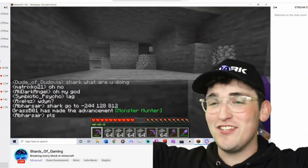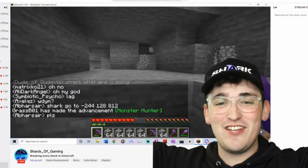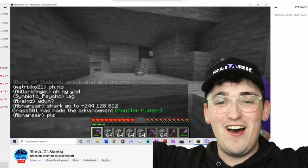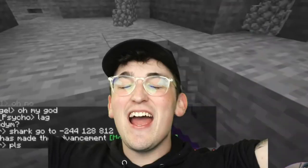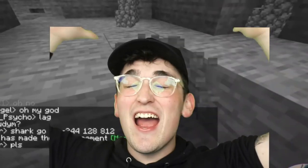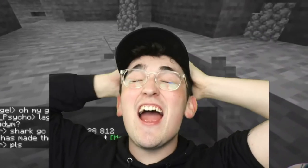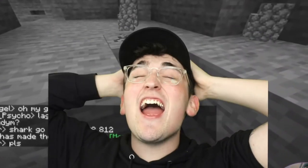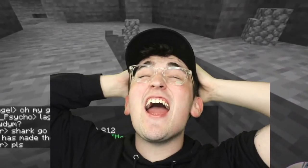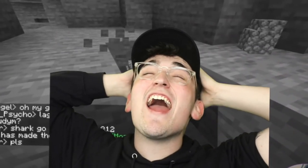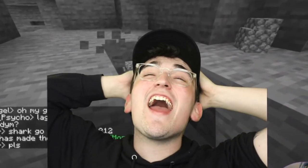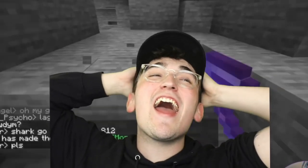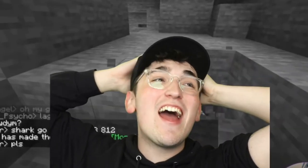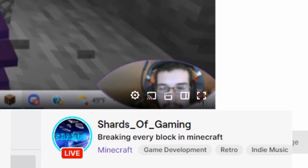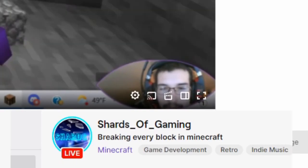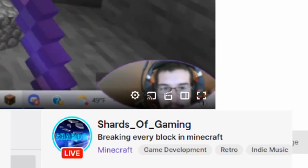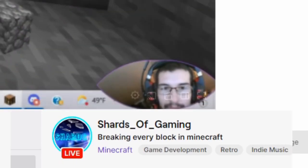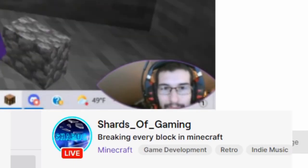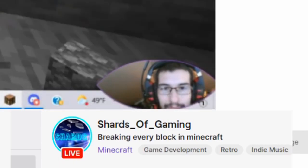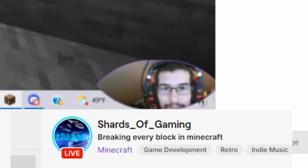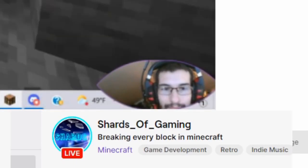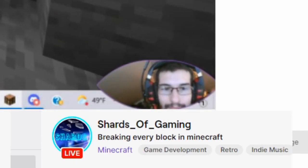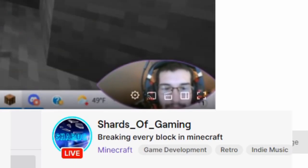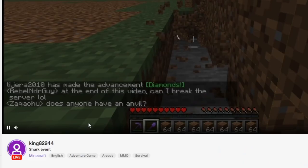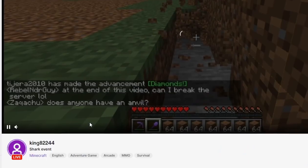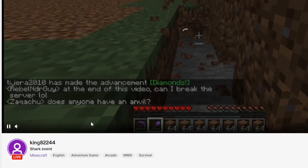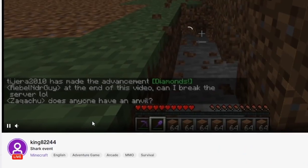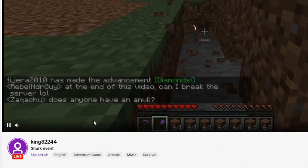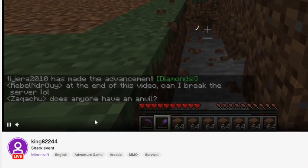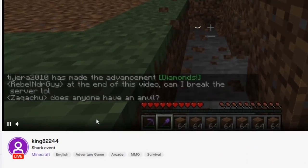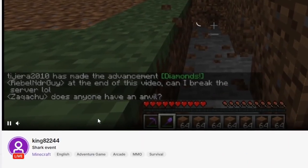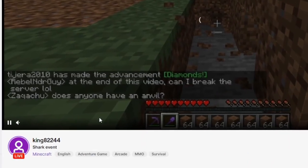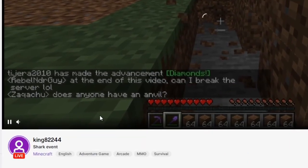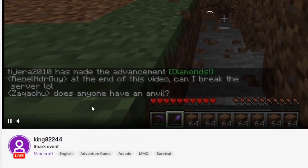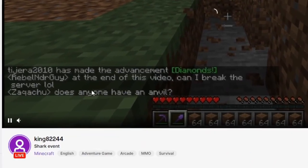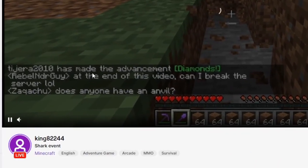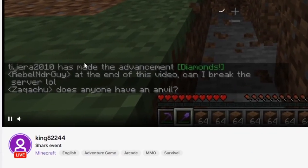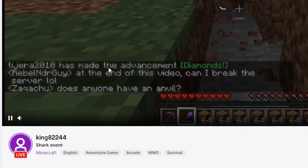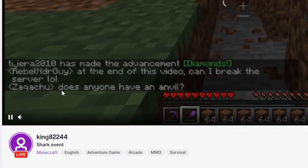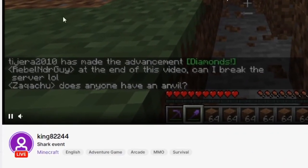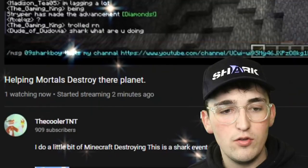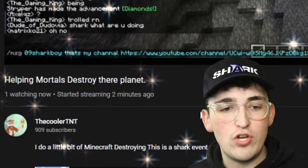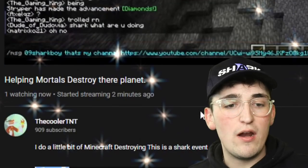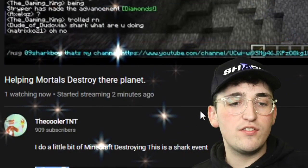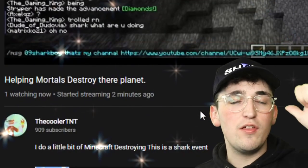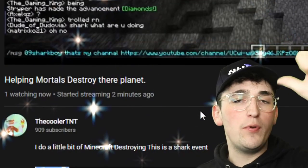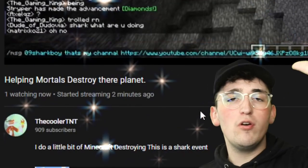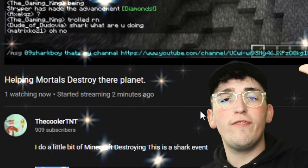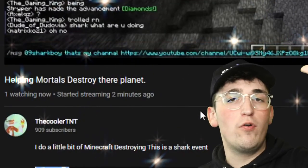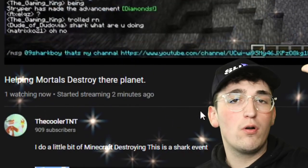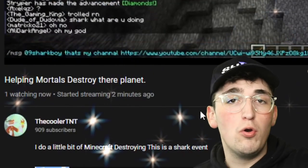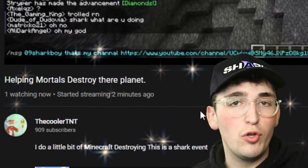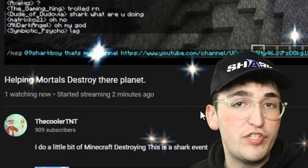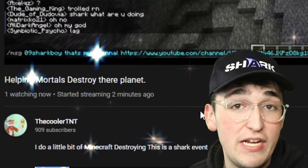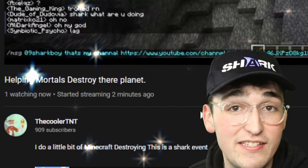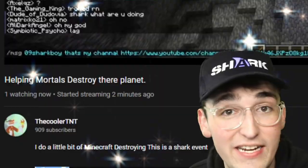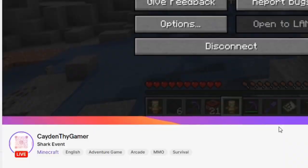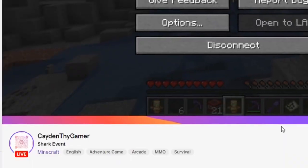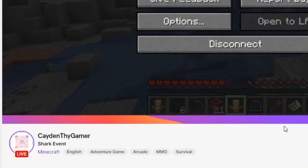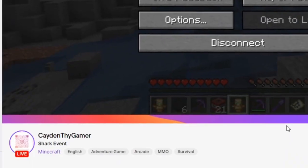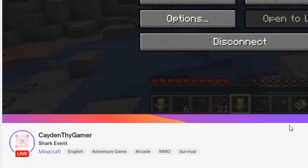on. Shout-out to Shards of Gaming. Shout-out to King82244. Shout-out to the beautiful CoolerTNT. And of course,